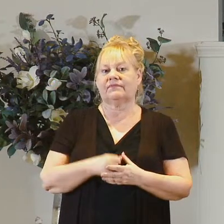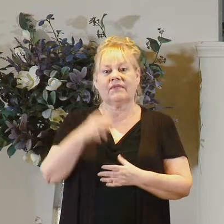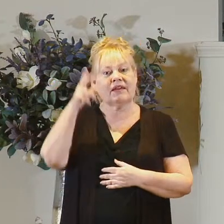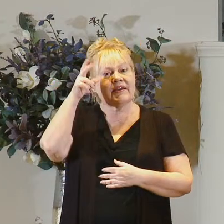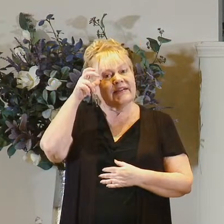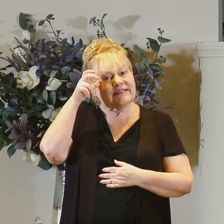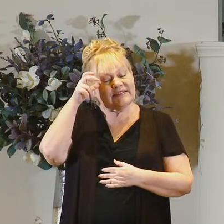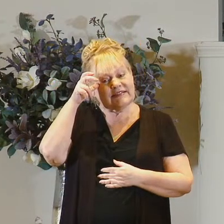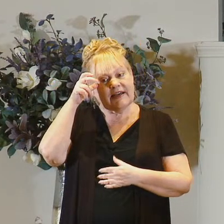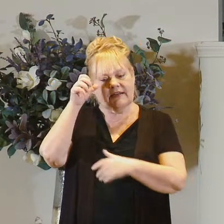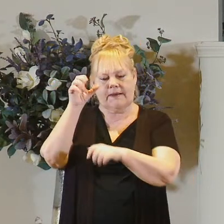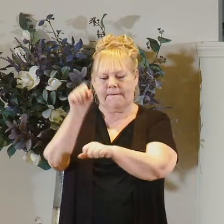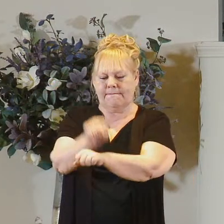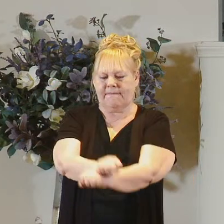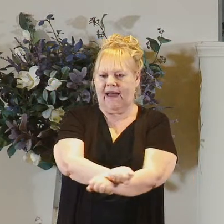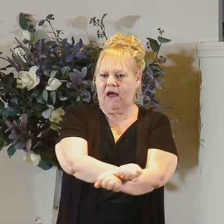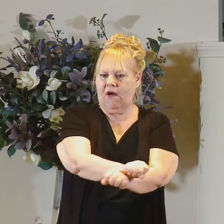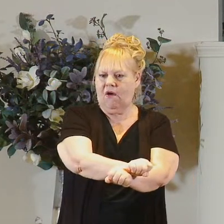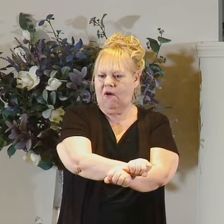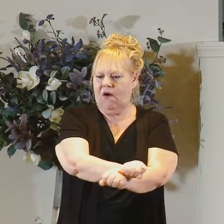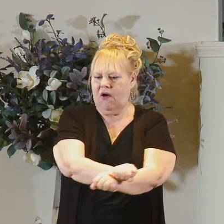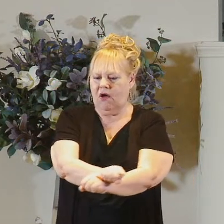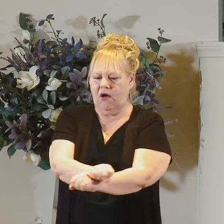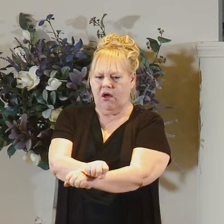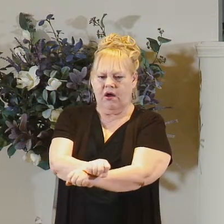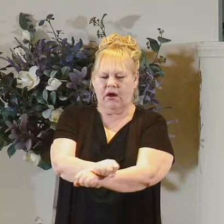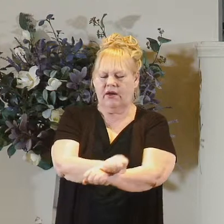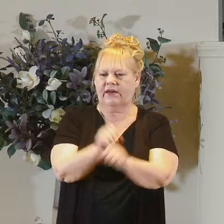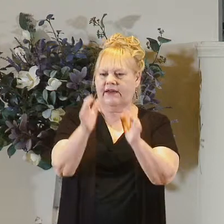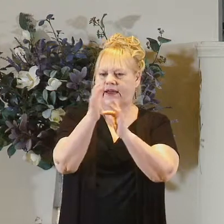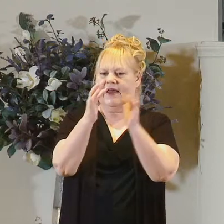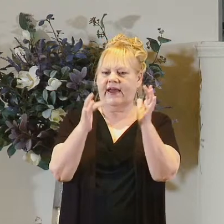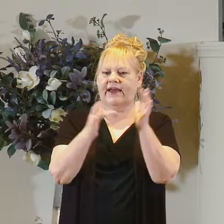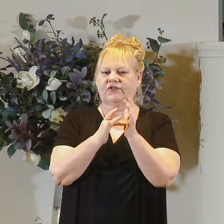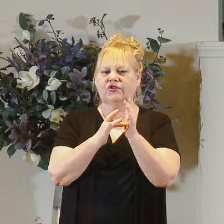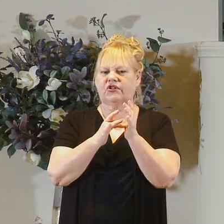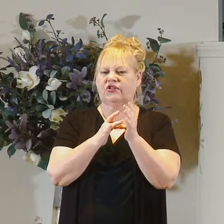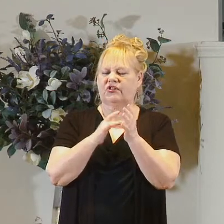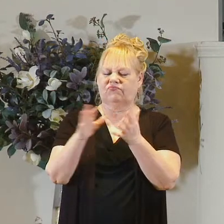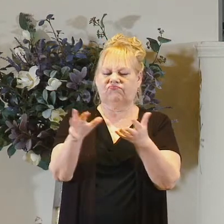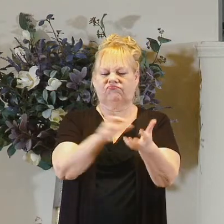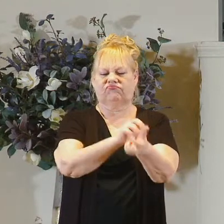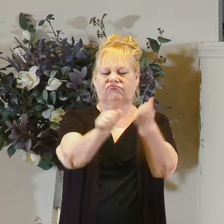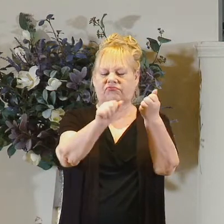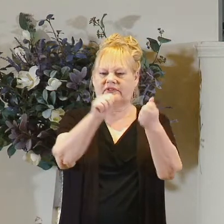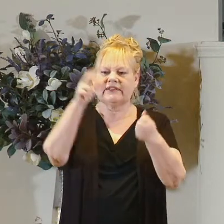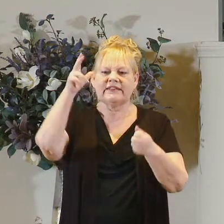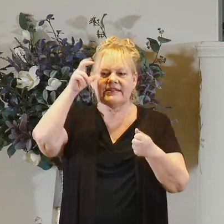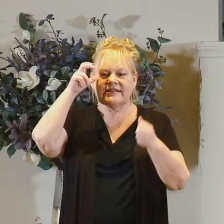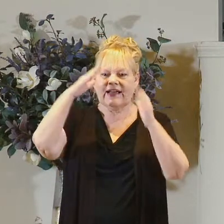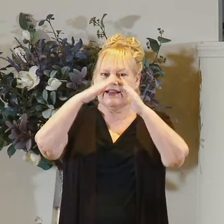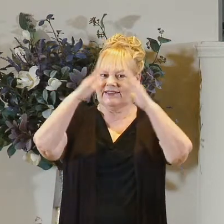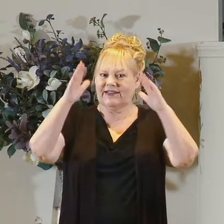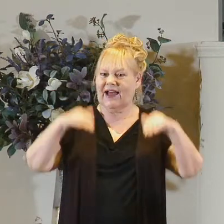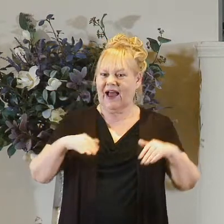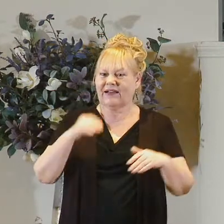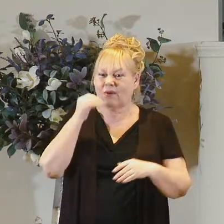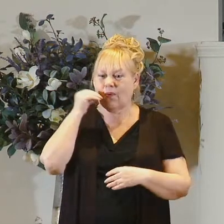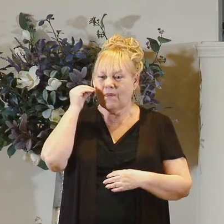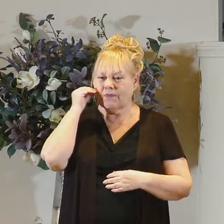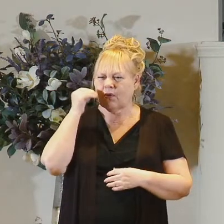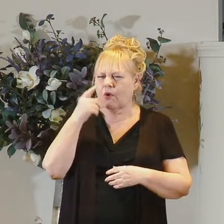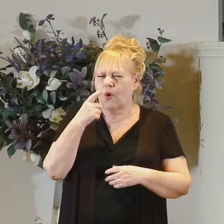satan is bound and jesus is plundering his house what is satan's house